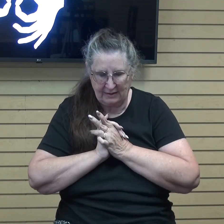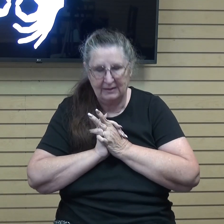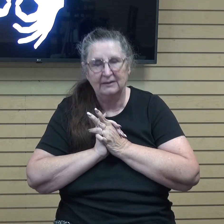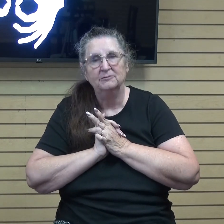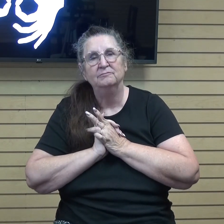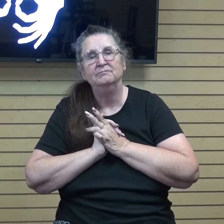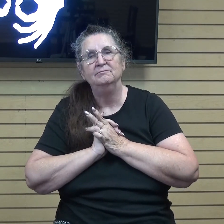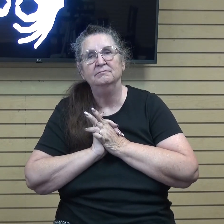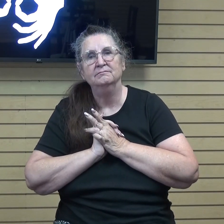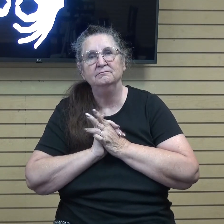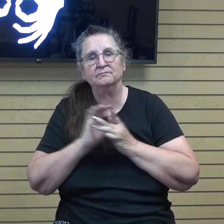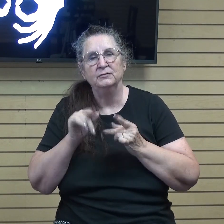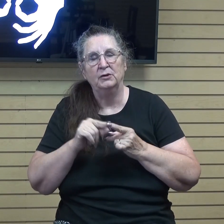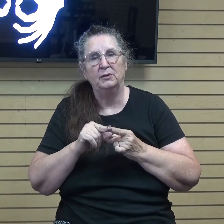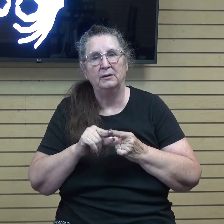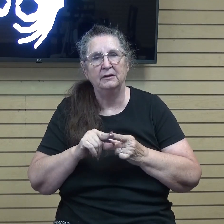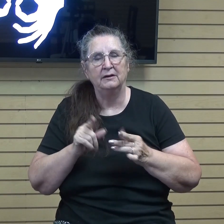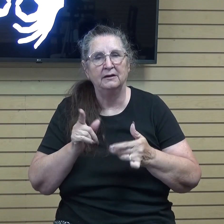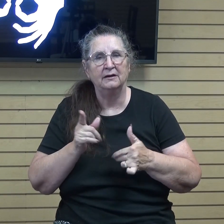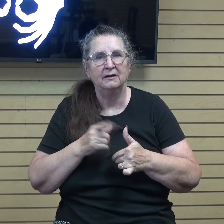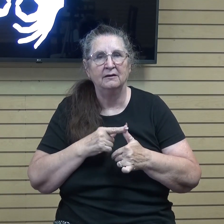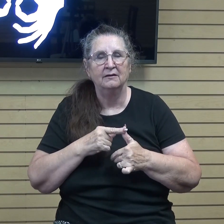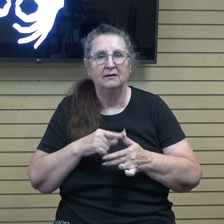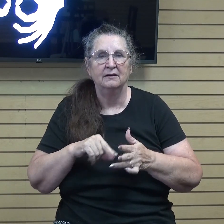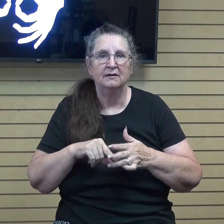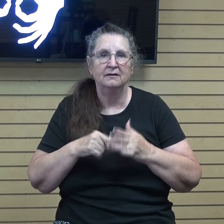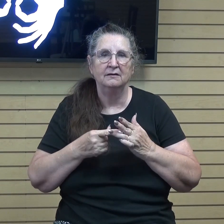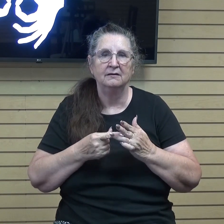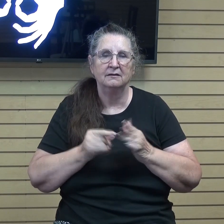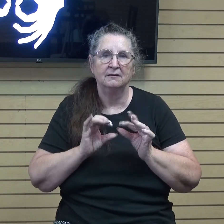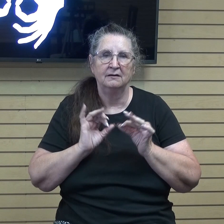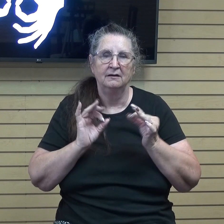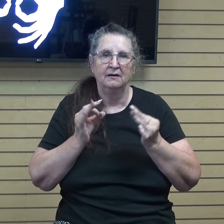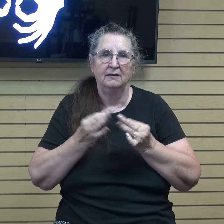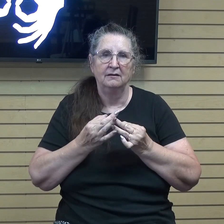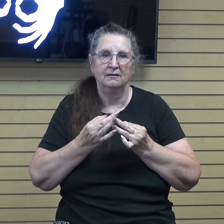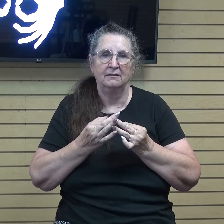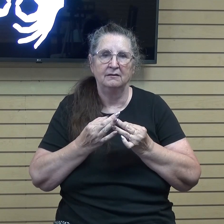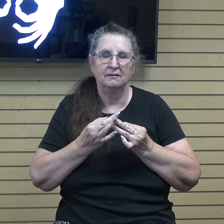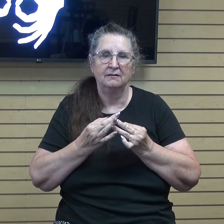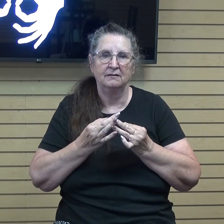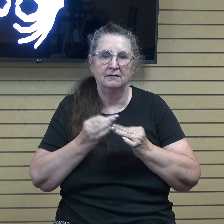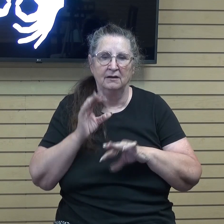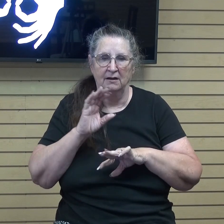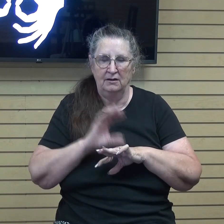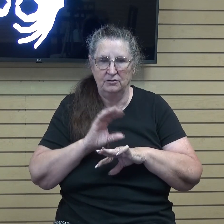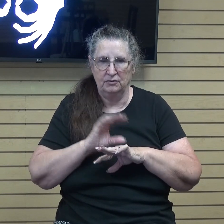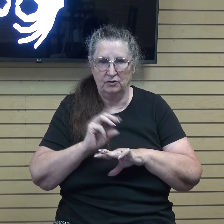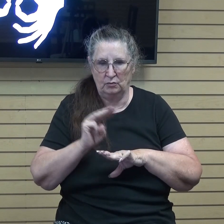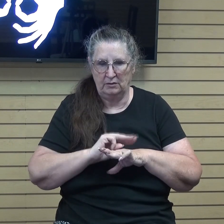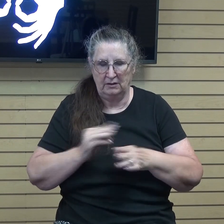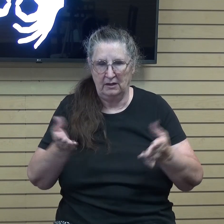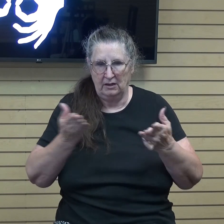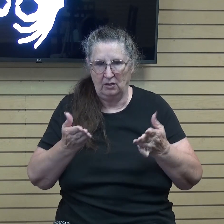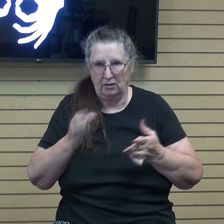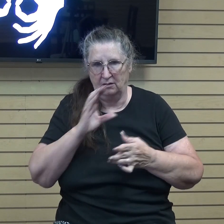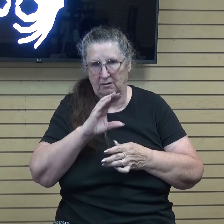When we first started, our family first started in the children's ministry here at Calvary Chapel Hemet in